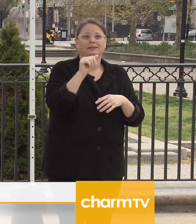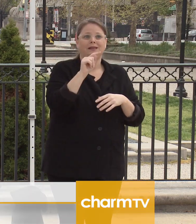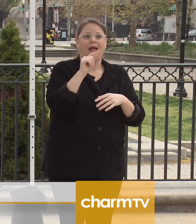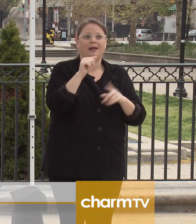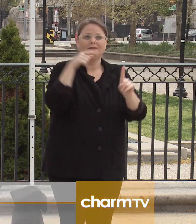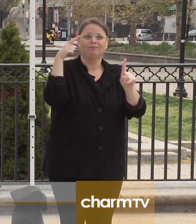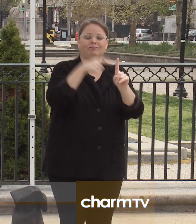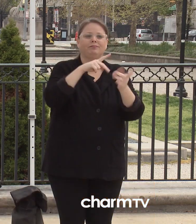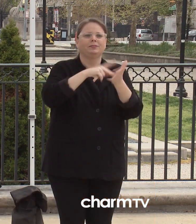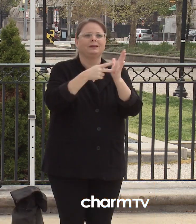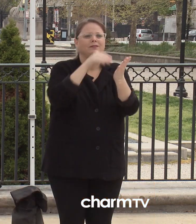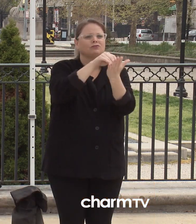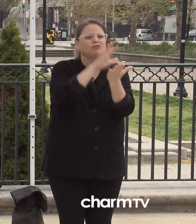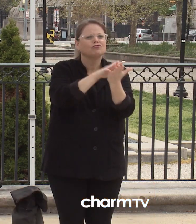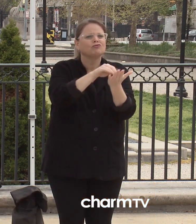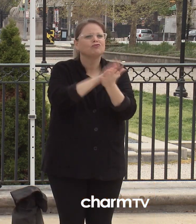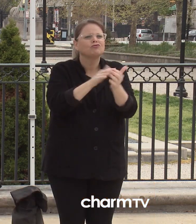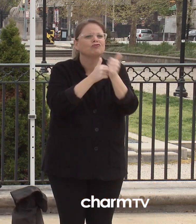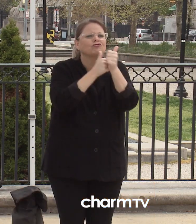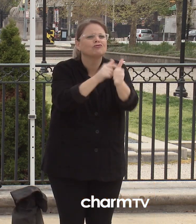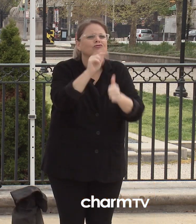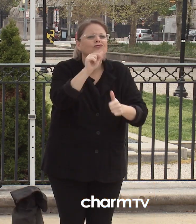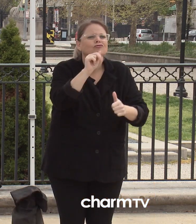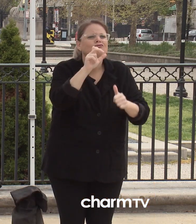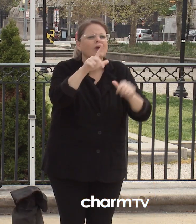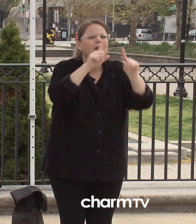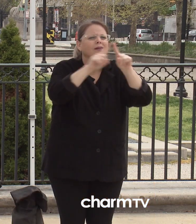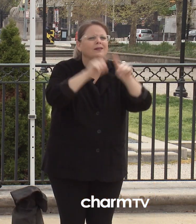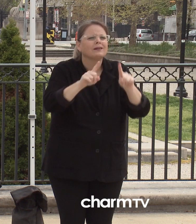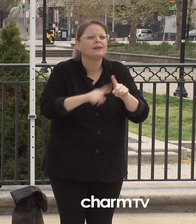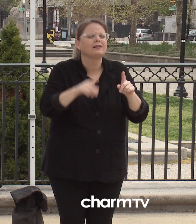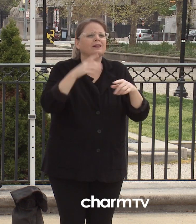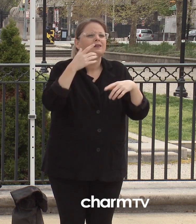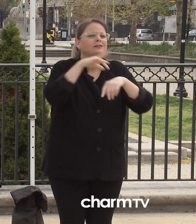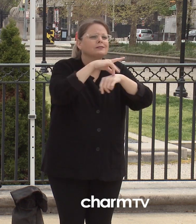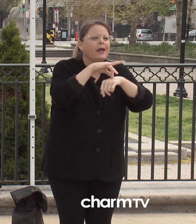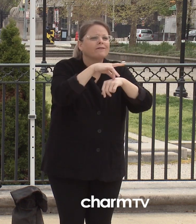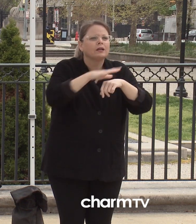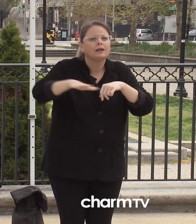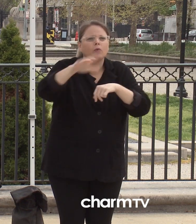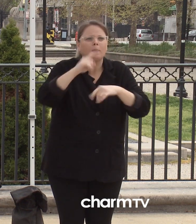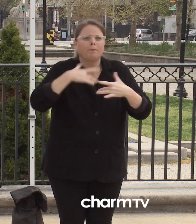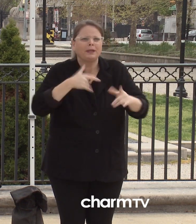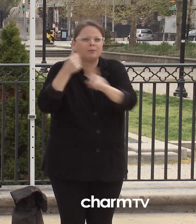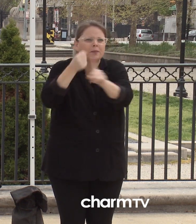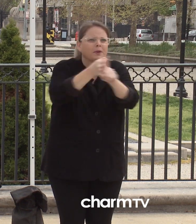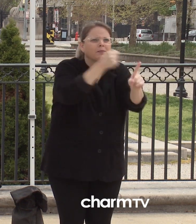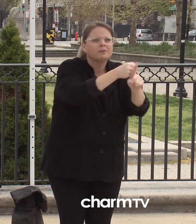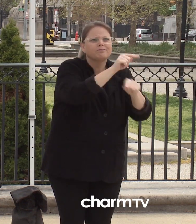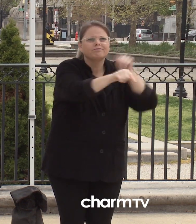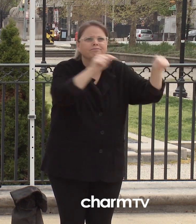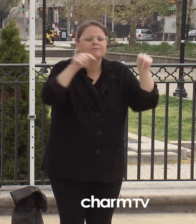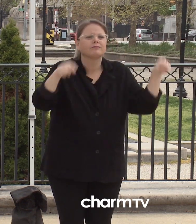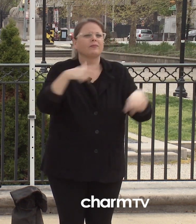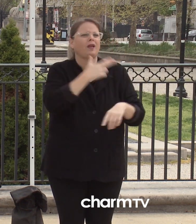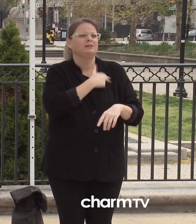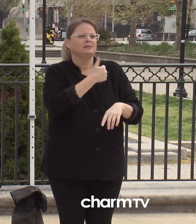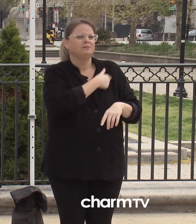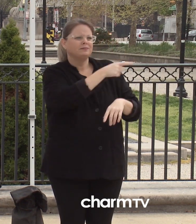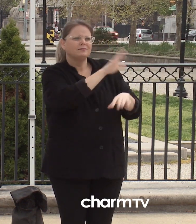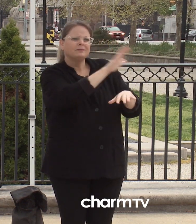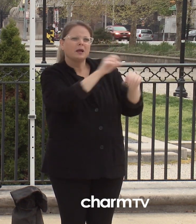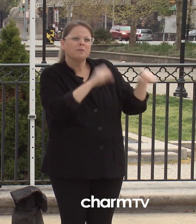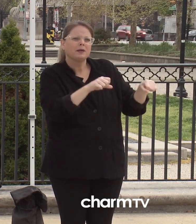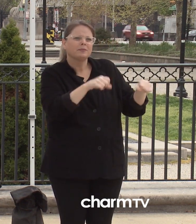including breakdowns of geography and rate of case growth, tracking of medical system capacity including ICU and acute care beds,